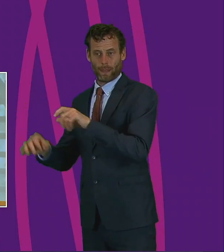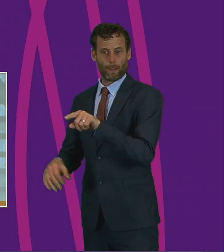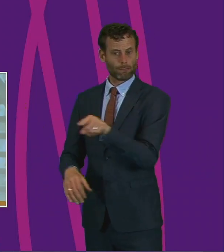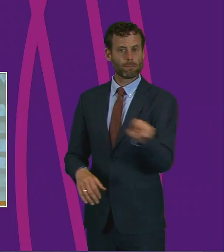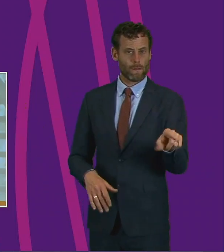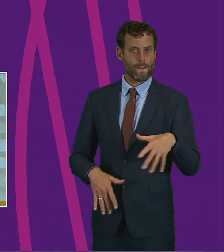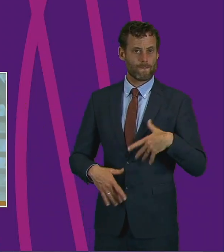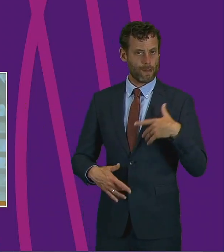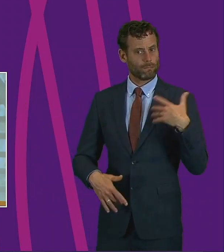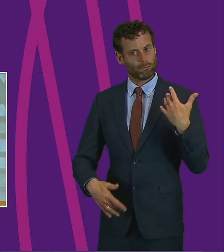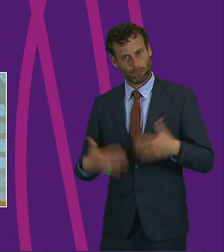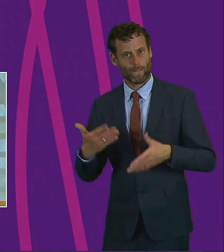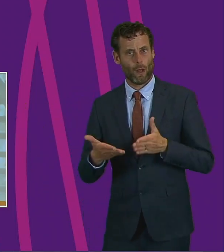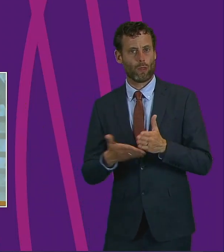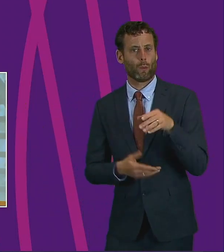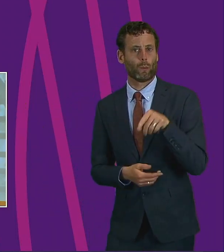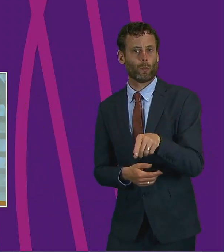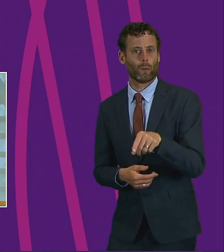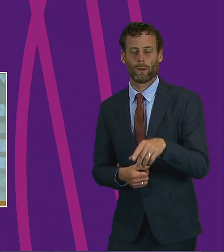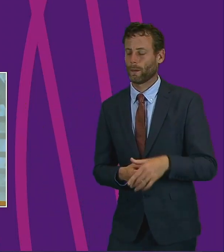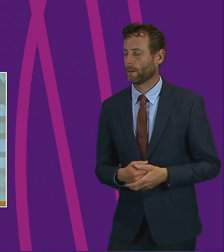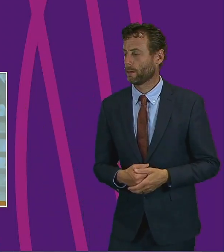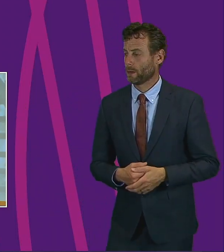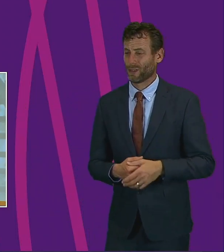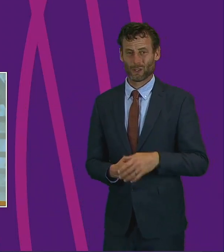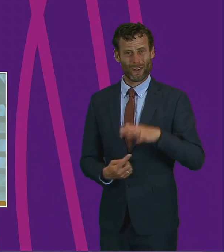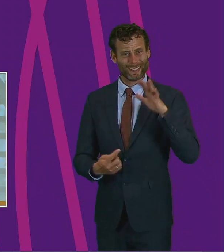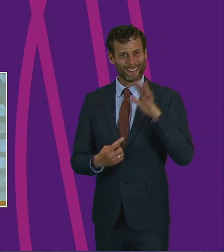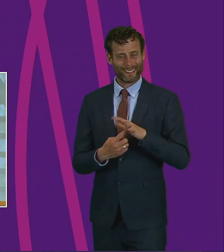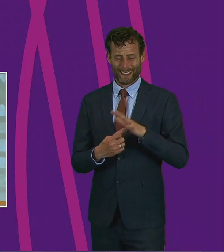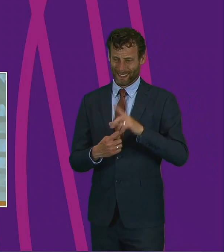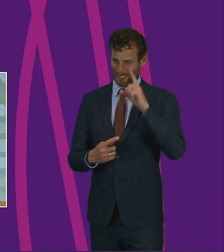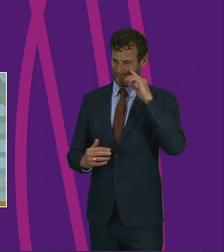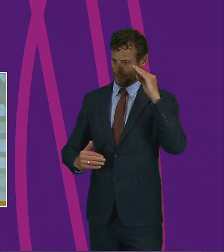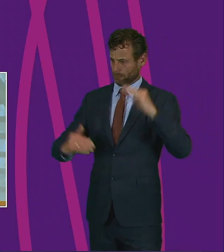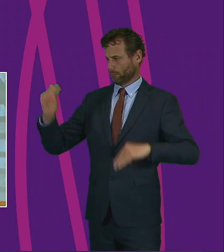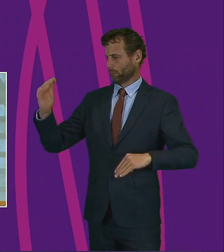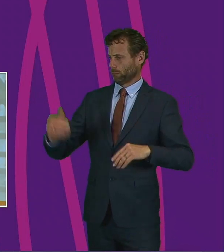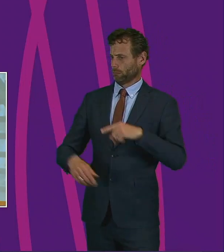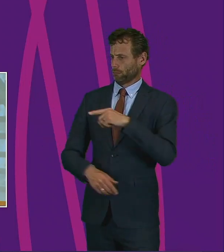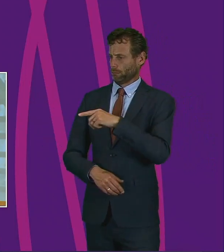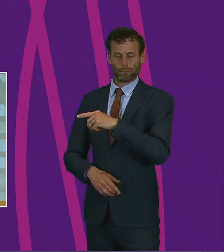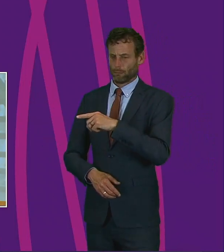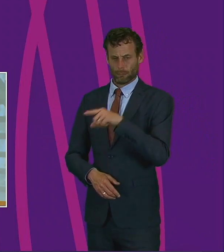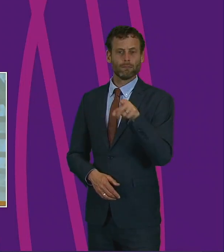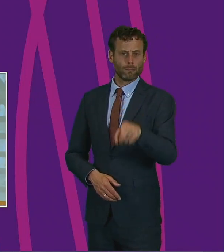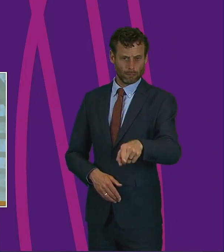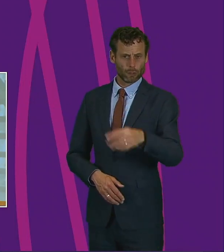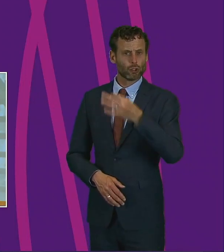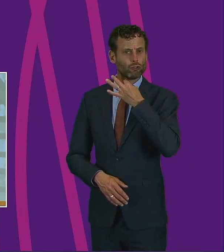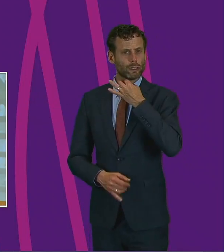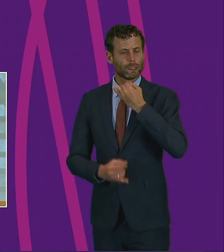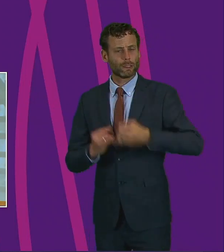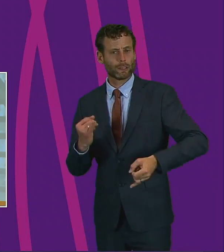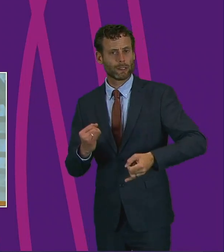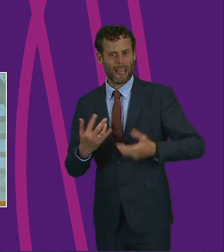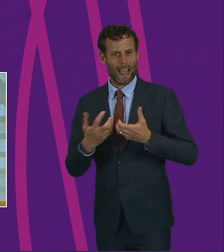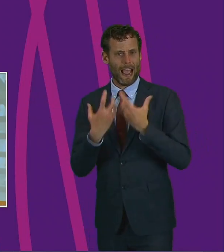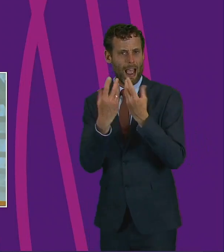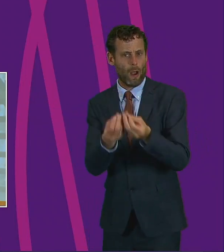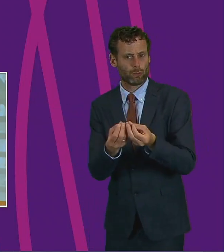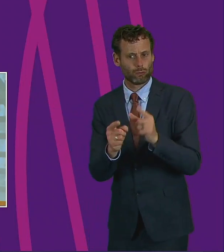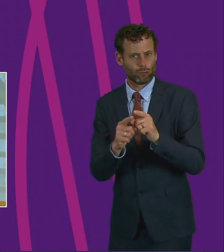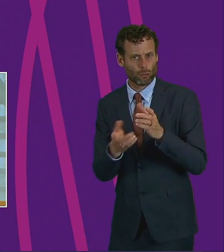vitally important that we keep doing all we can to address some of these existing issues, as many of them will sadly persist or even worsen.